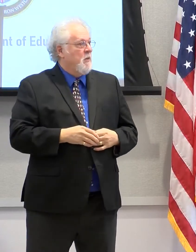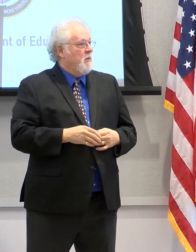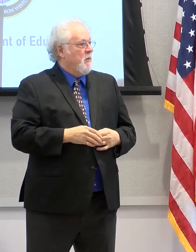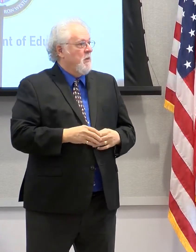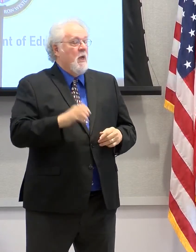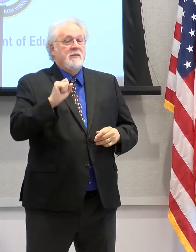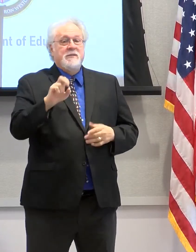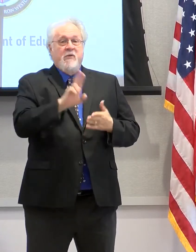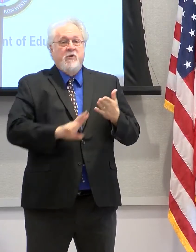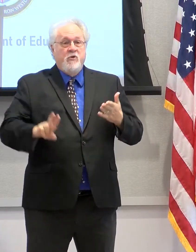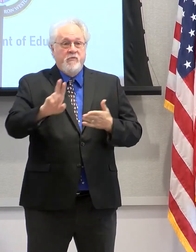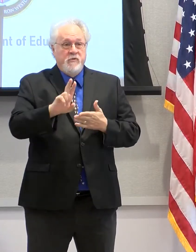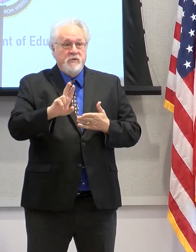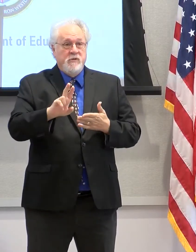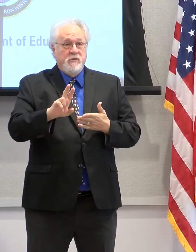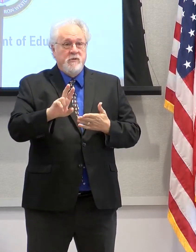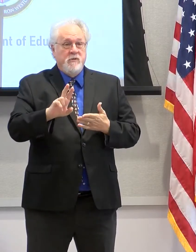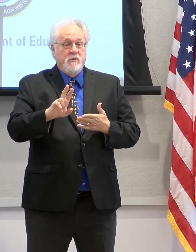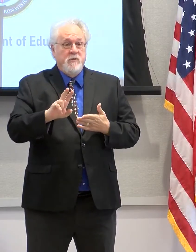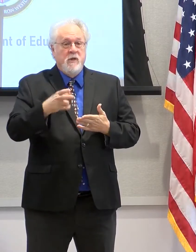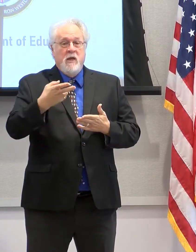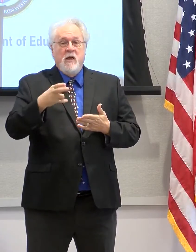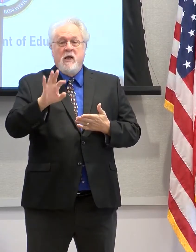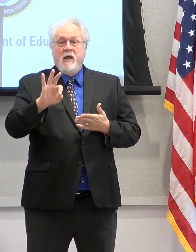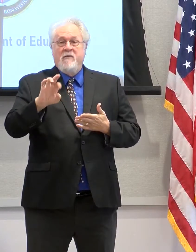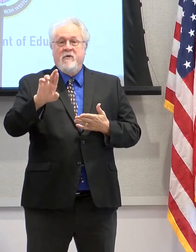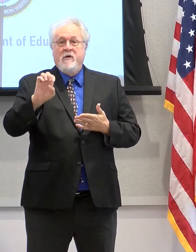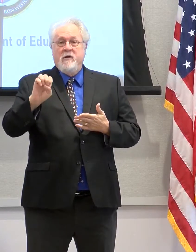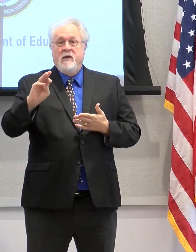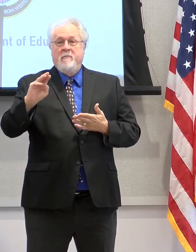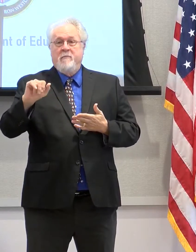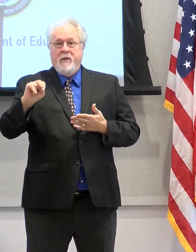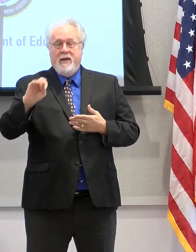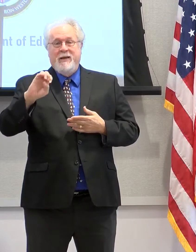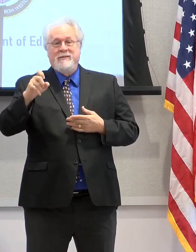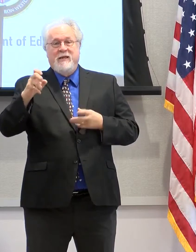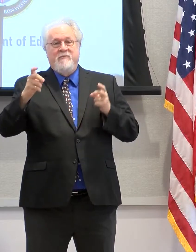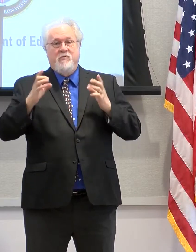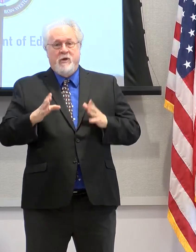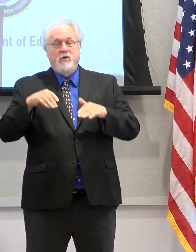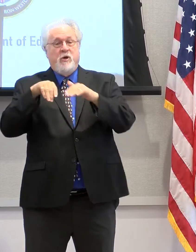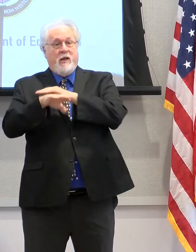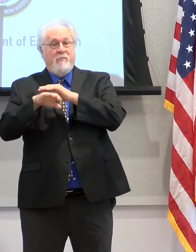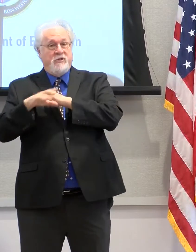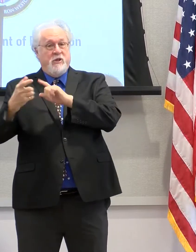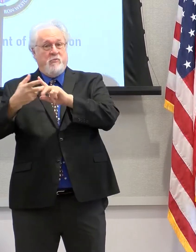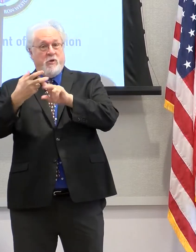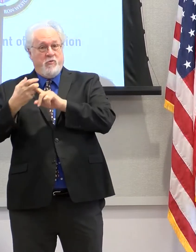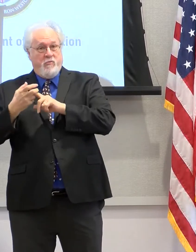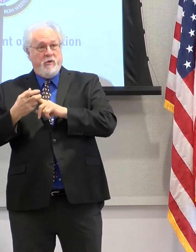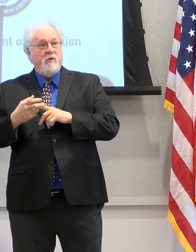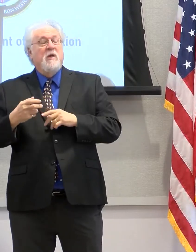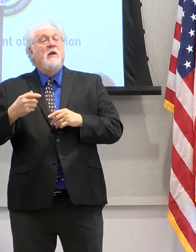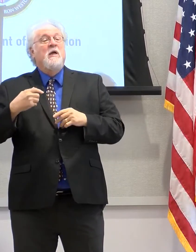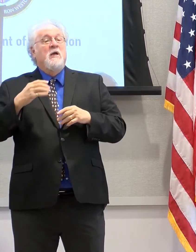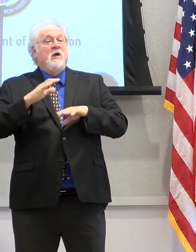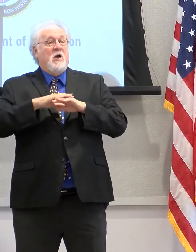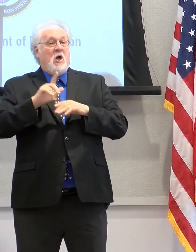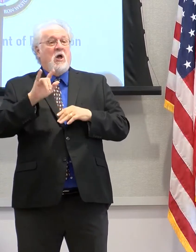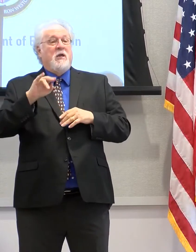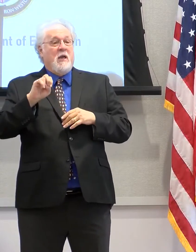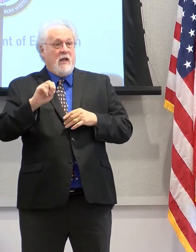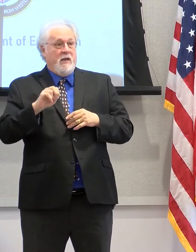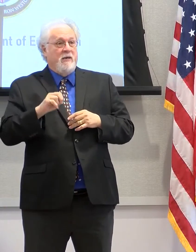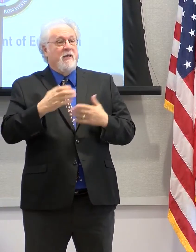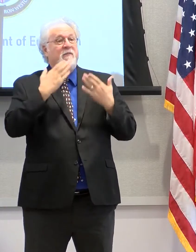From Southern University, it is Heather Freeman, Executive Director of Admissions and Recruitment, who is joining us virtually. Thank